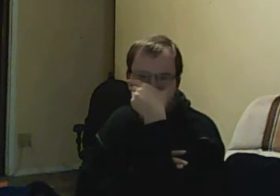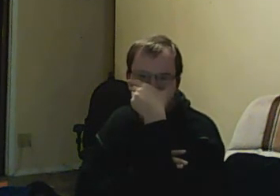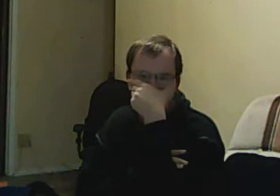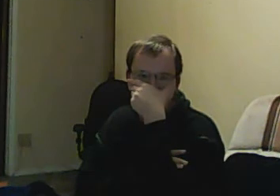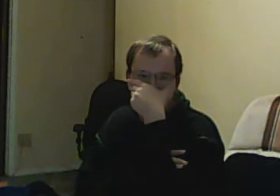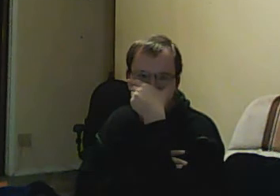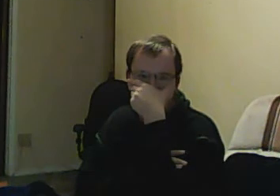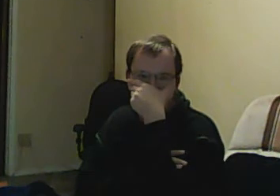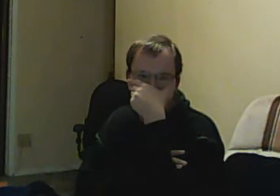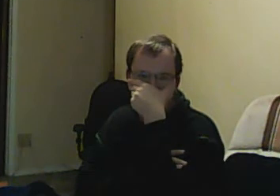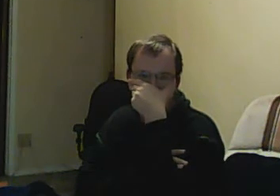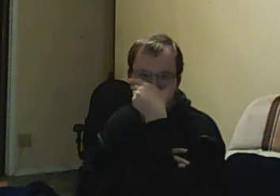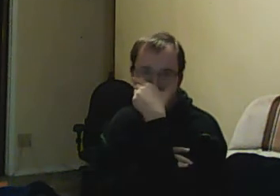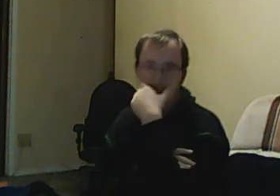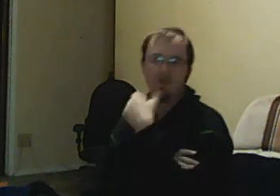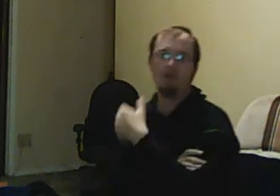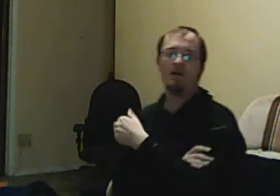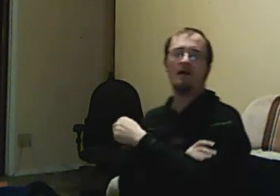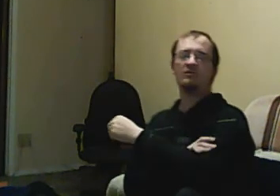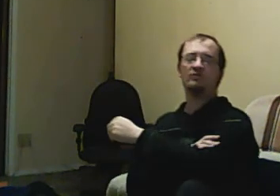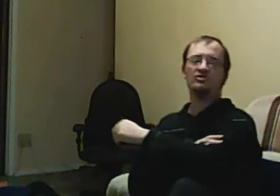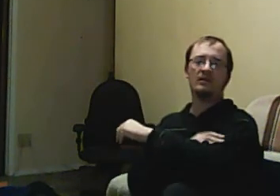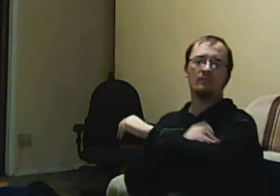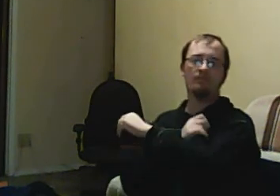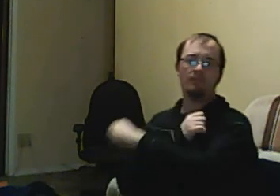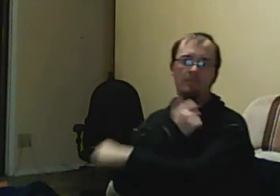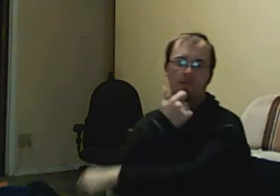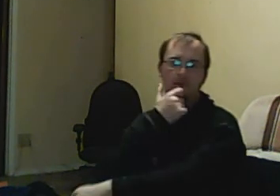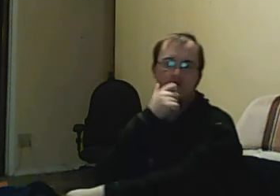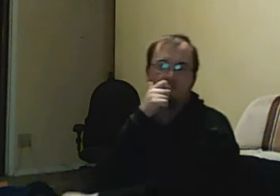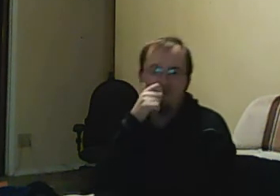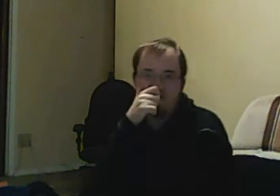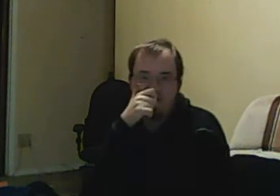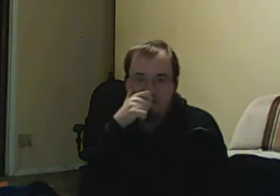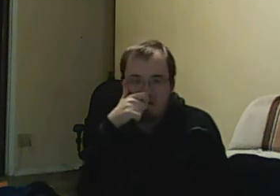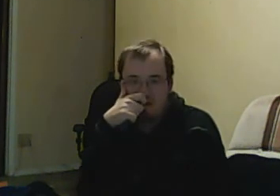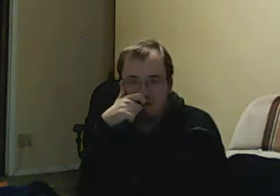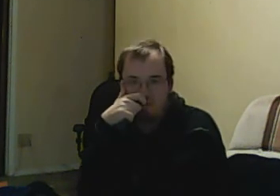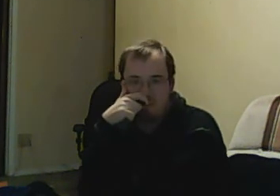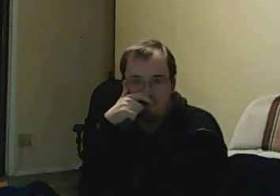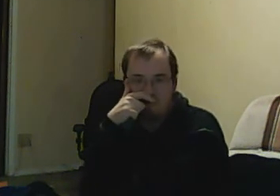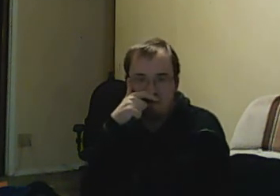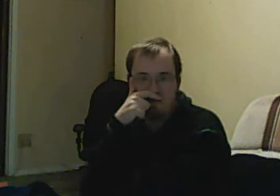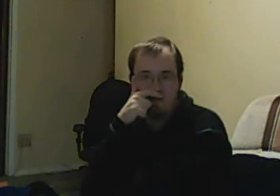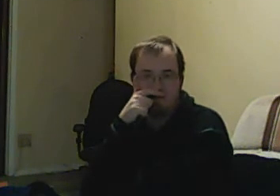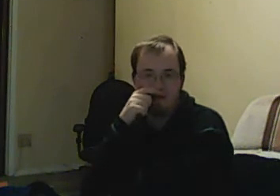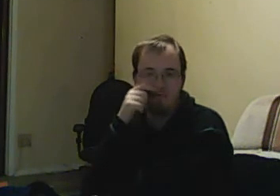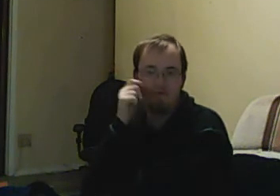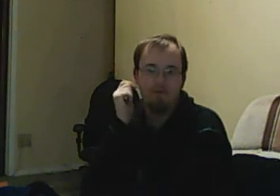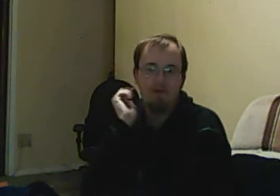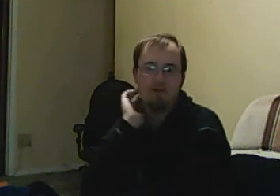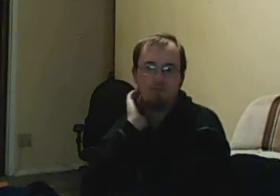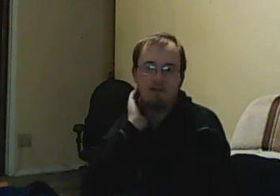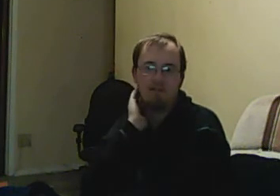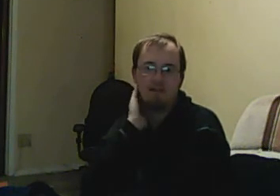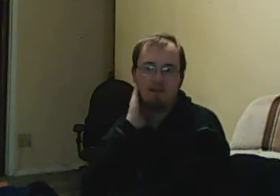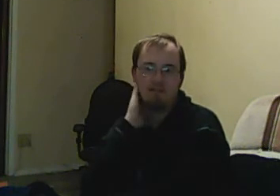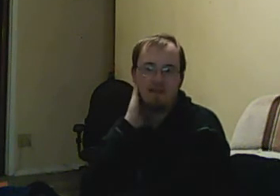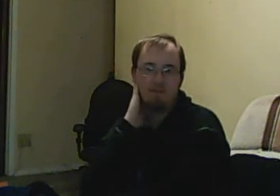actors did not know that the show was going to have a school shooting. Stefan says that Linda conducted the table reads like an exam.